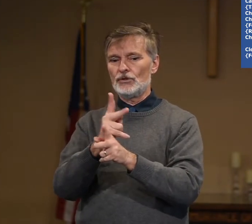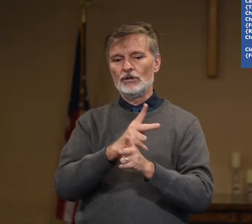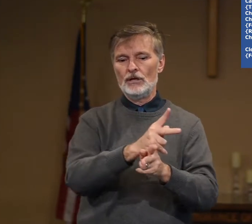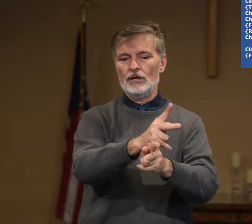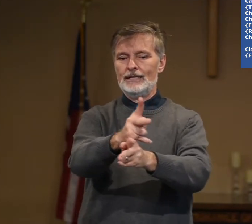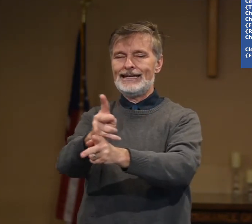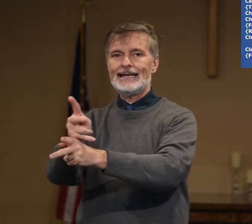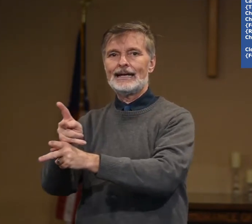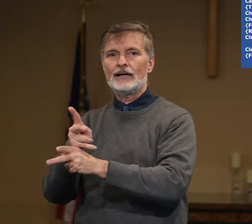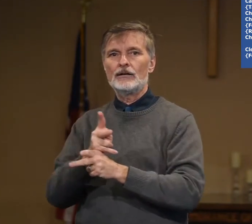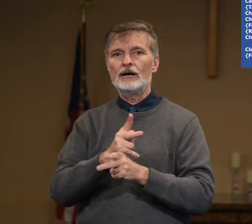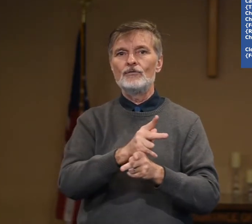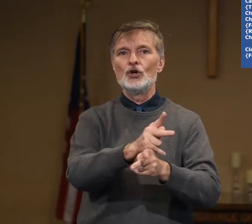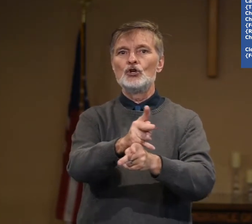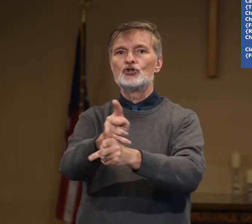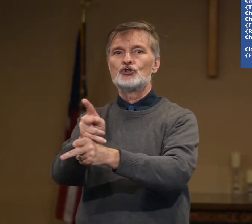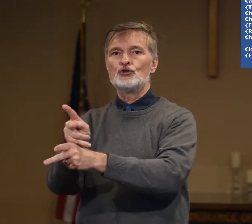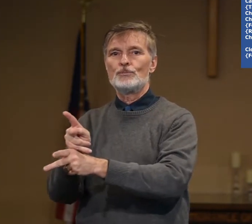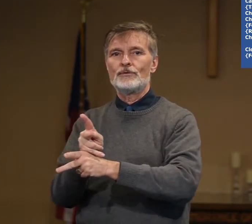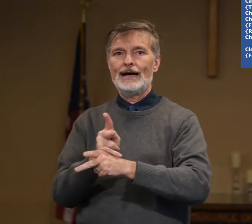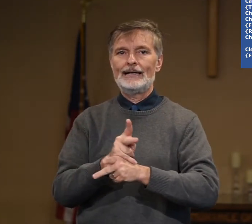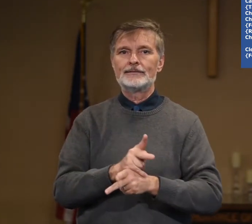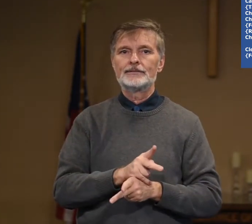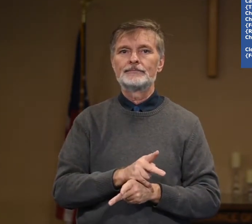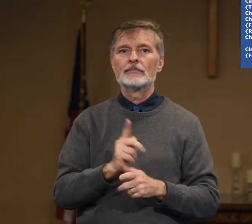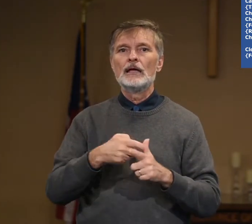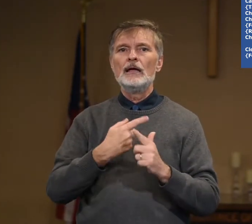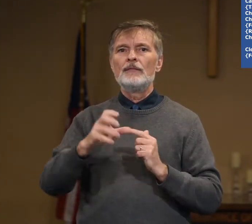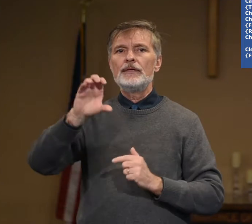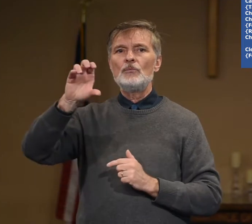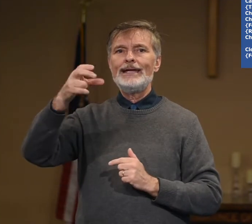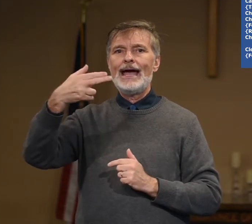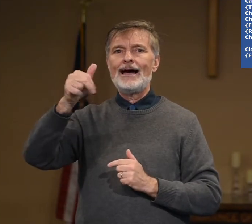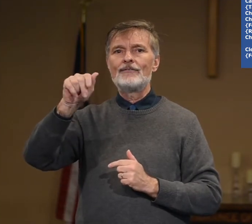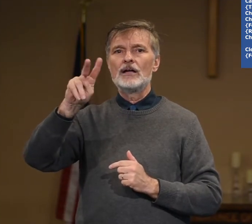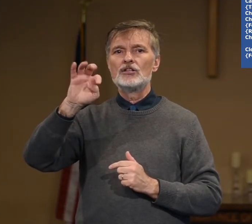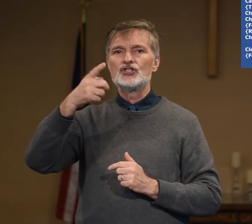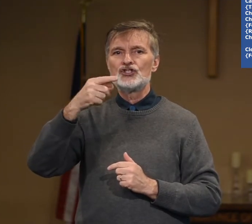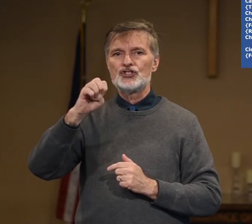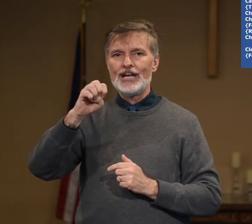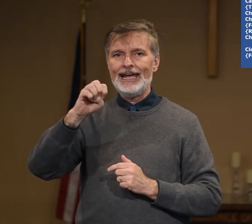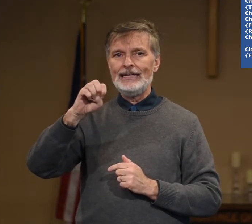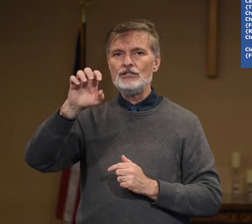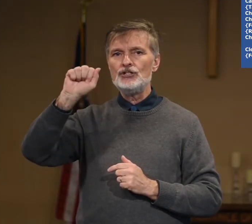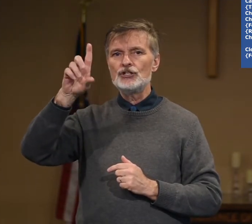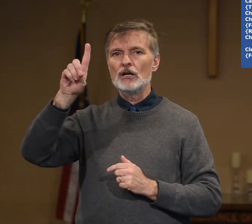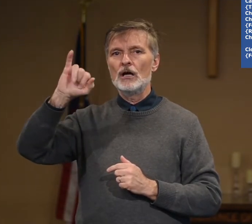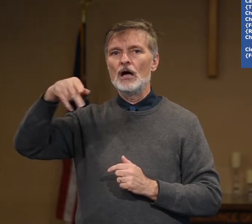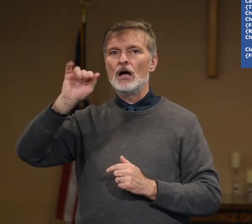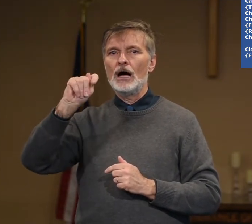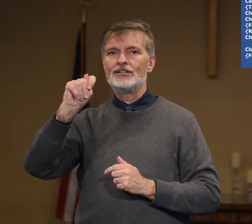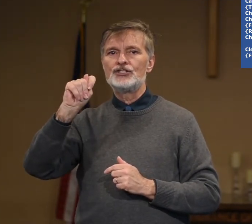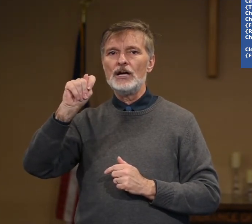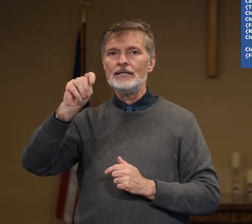Take care of. Supervise. Then we have change, adjust,